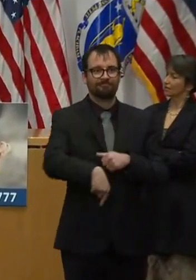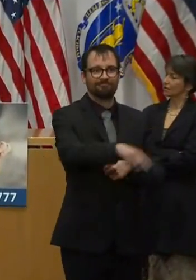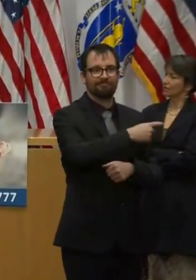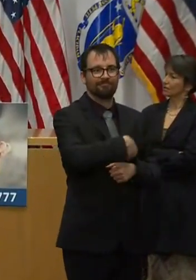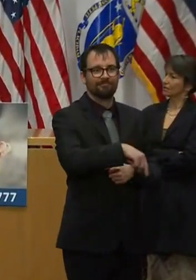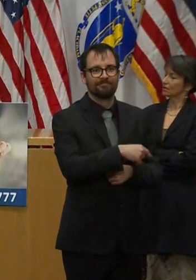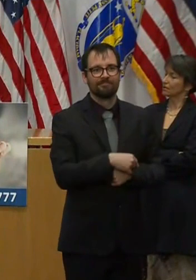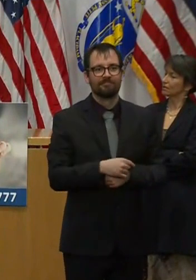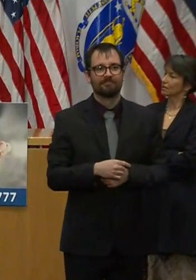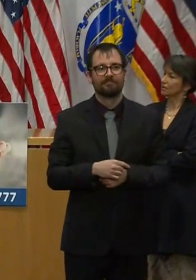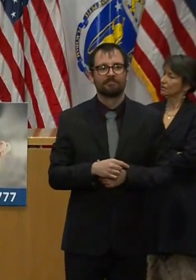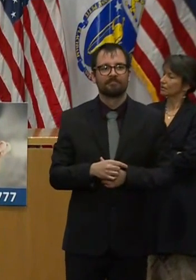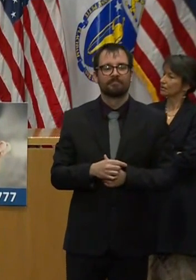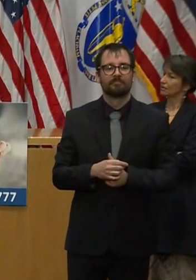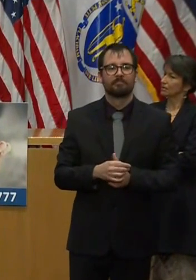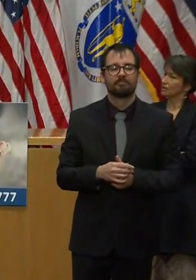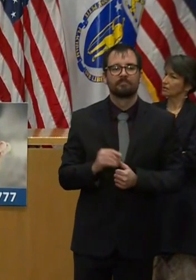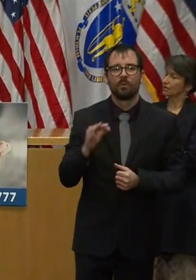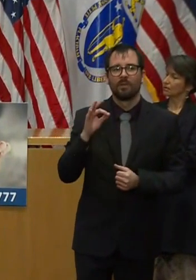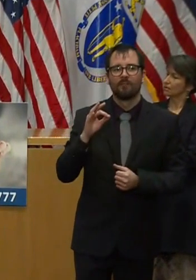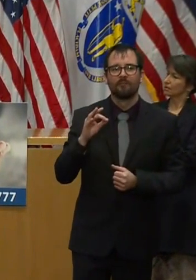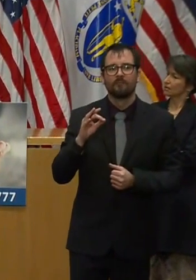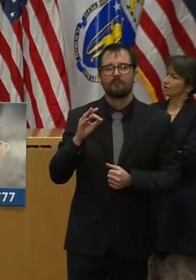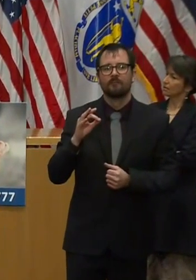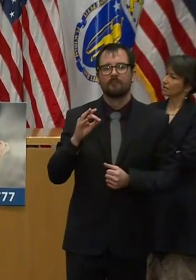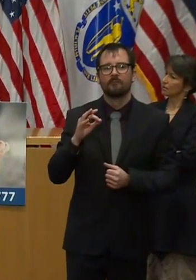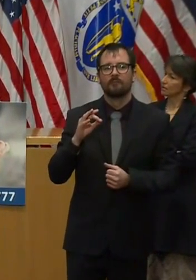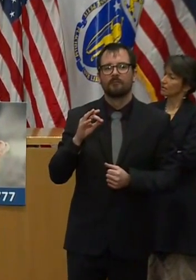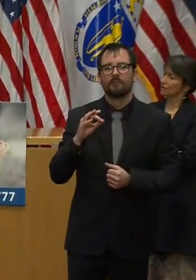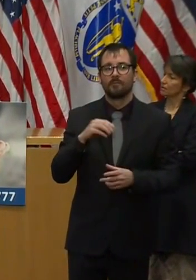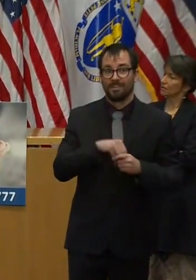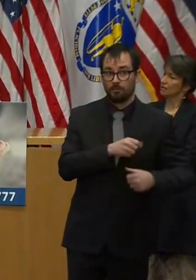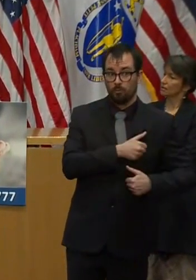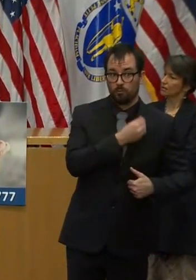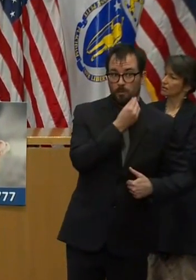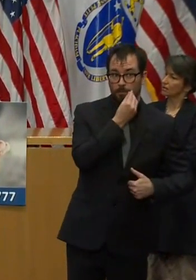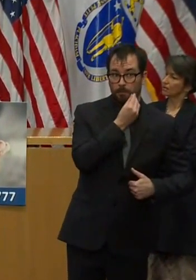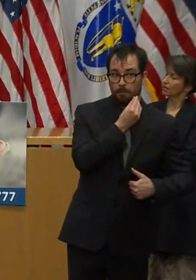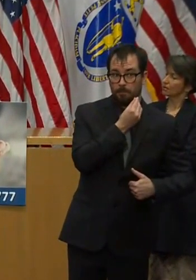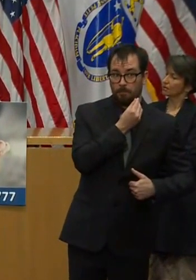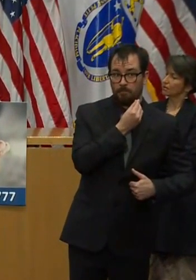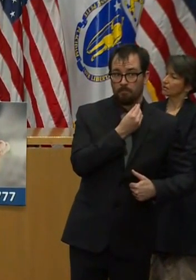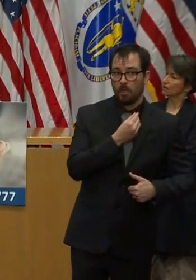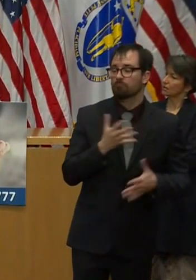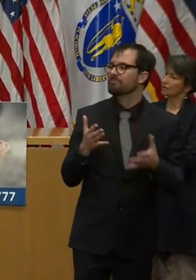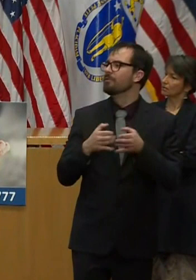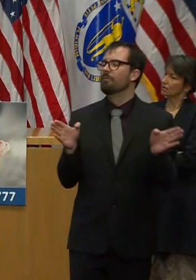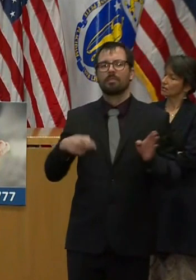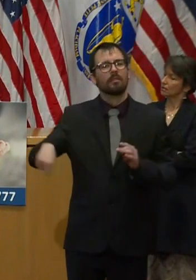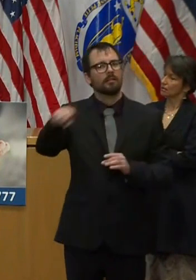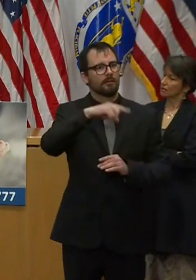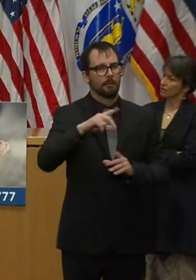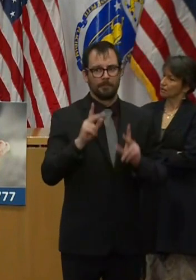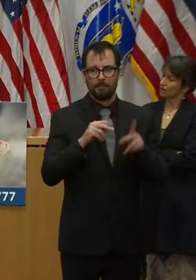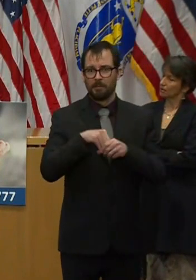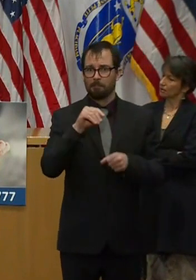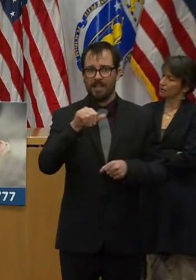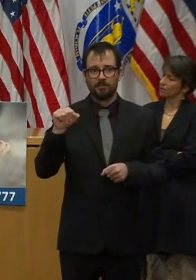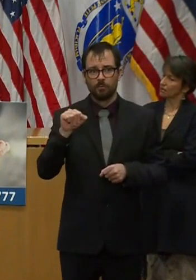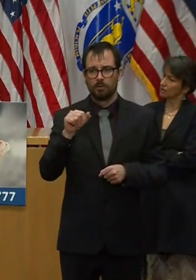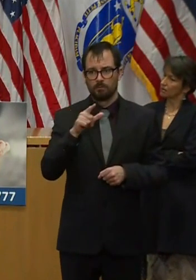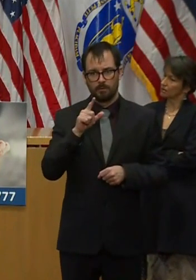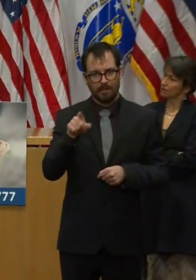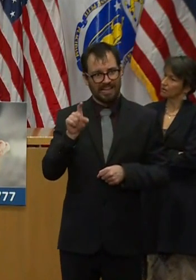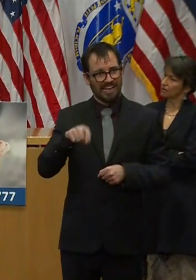to COVID-19. Very early on, I think around March 16th, we restricted visitation to nursing homes